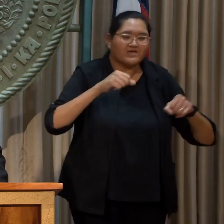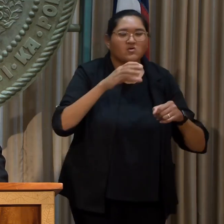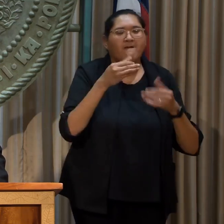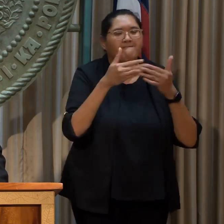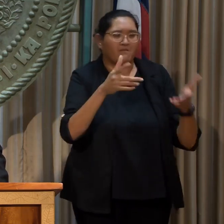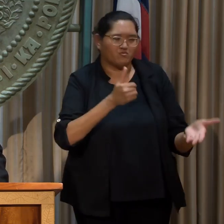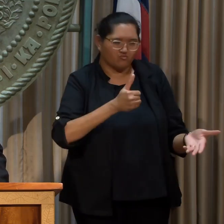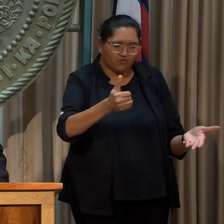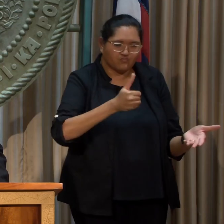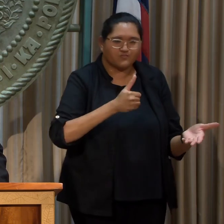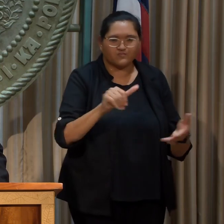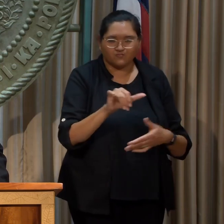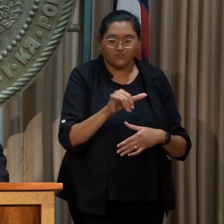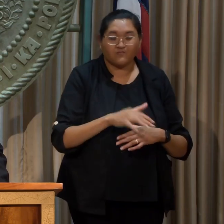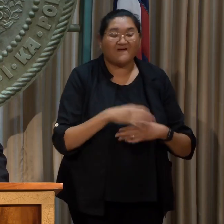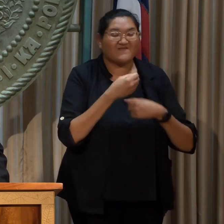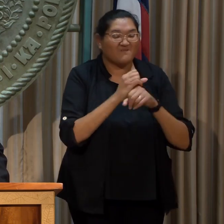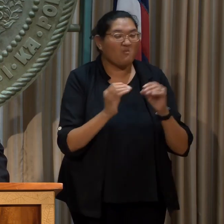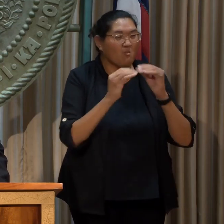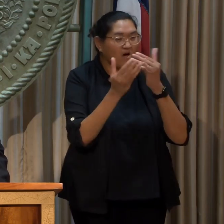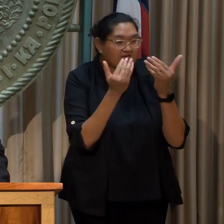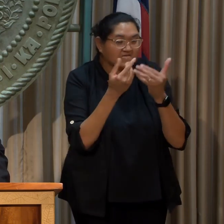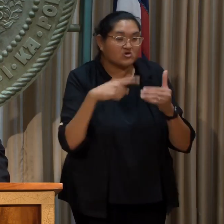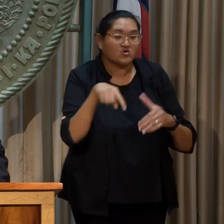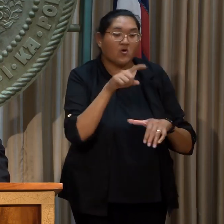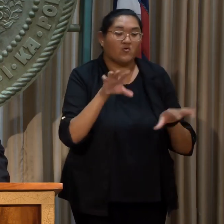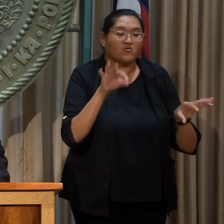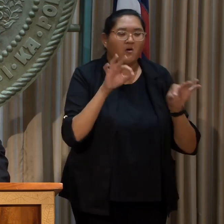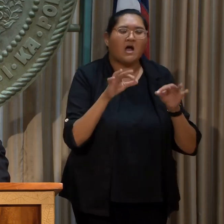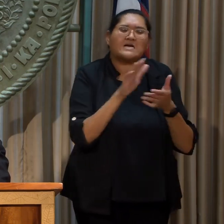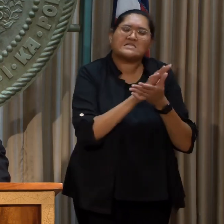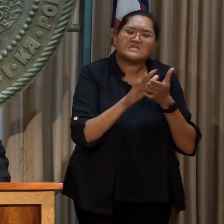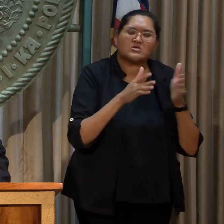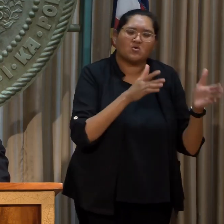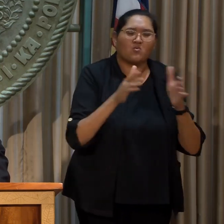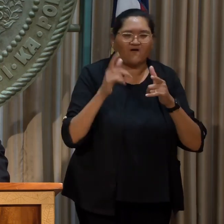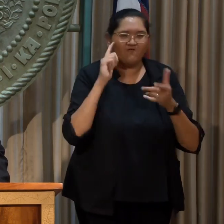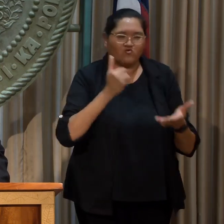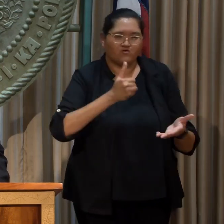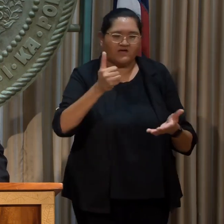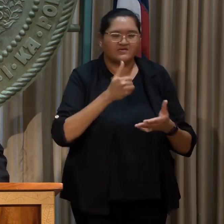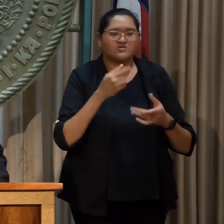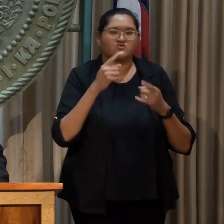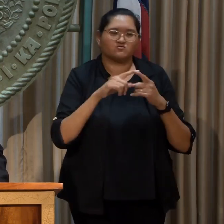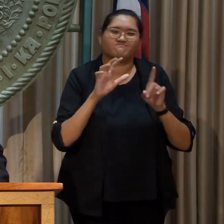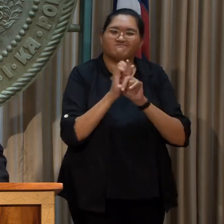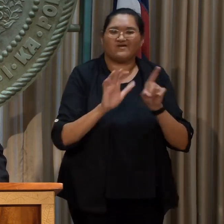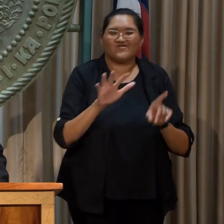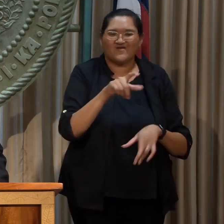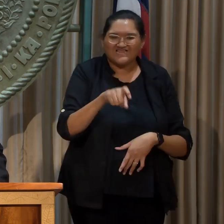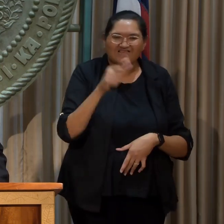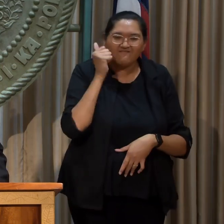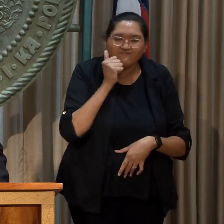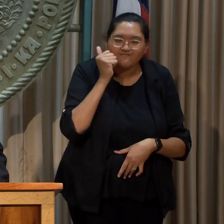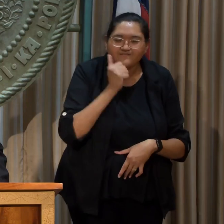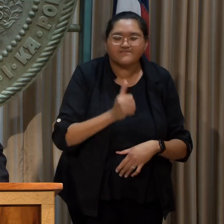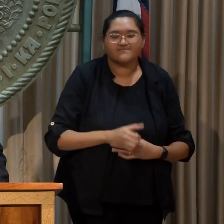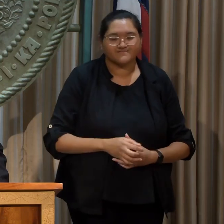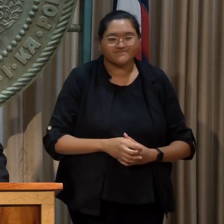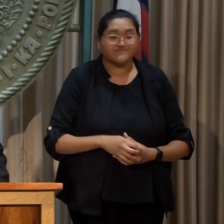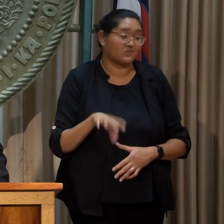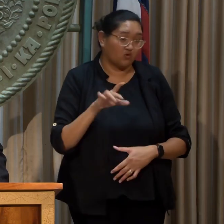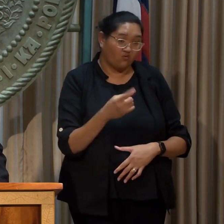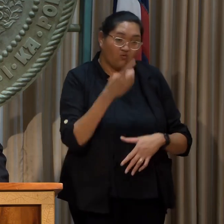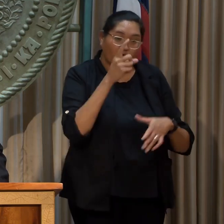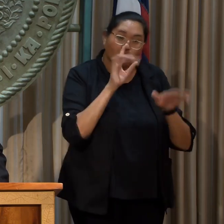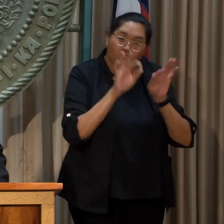transit networks, making it easier for users to choose cleaner modes of transportation to meet their daily needs. One of